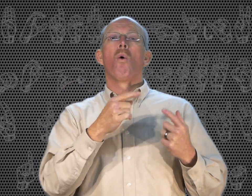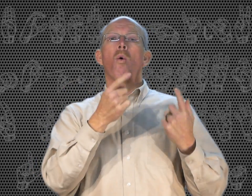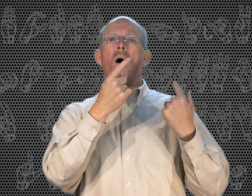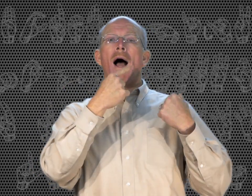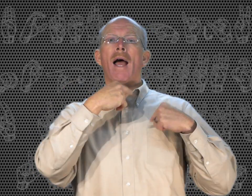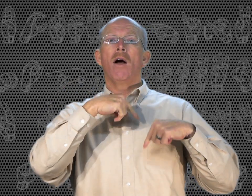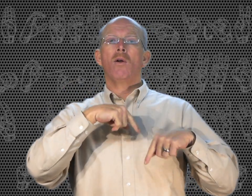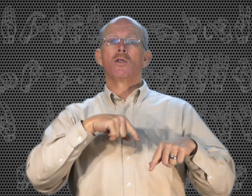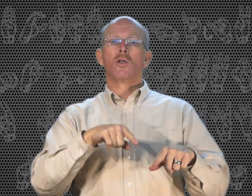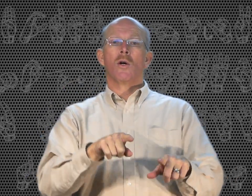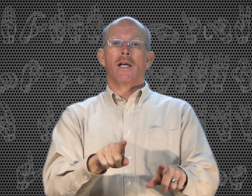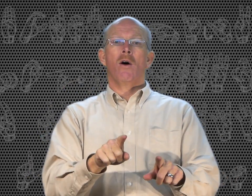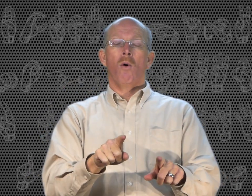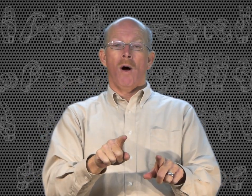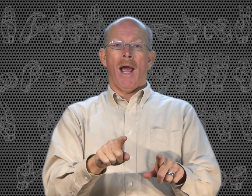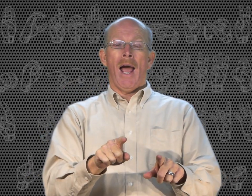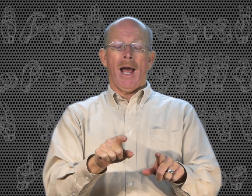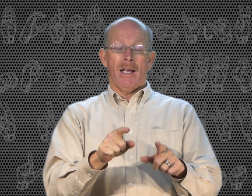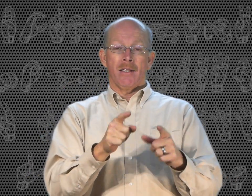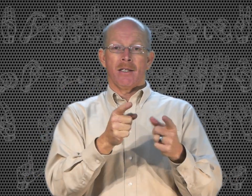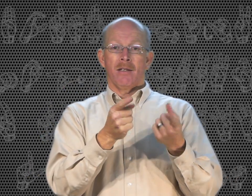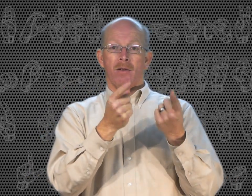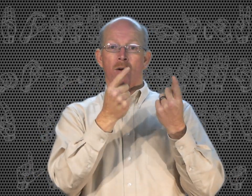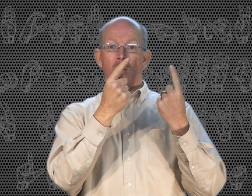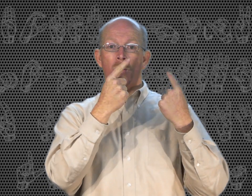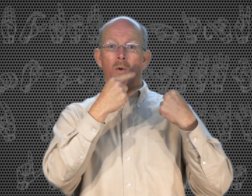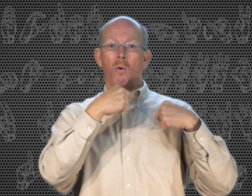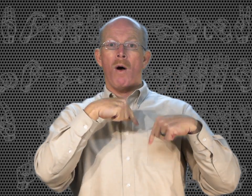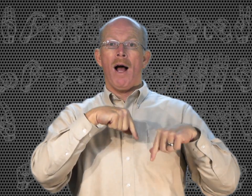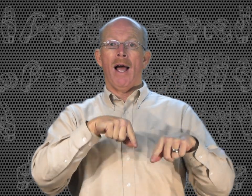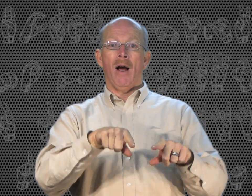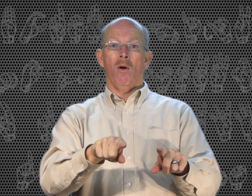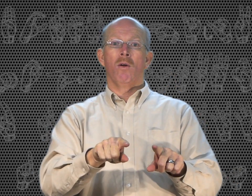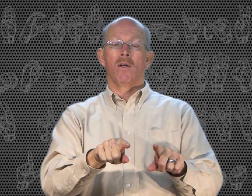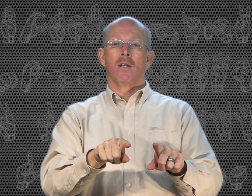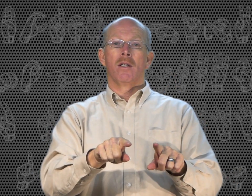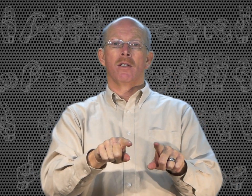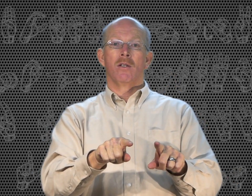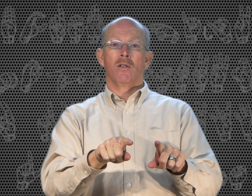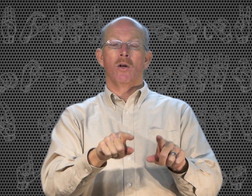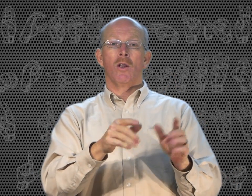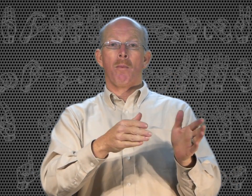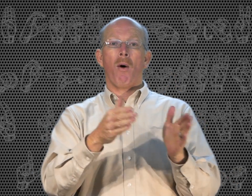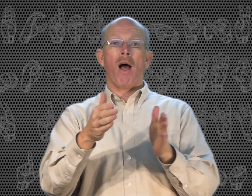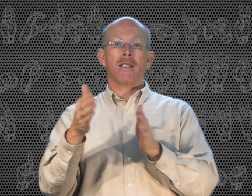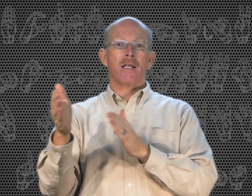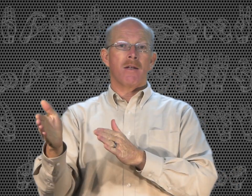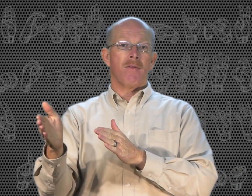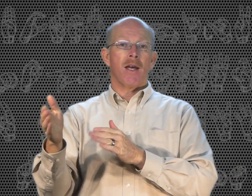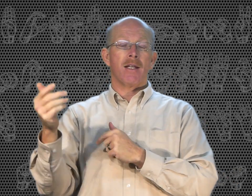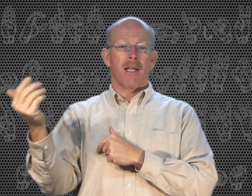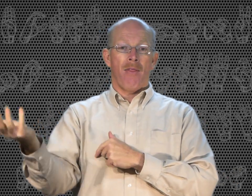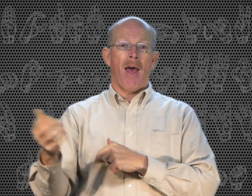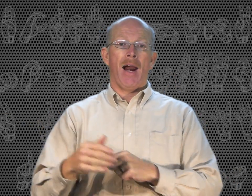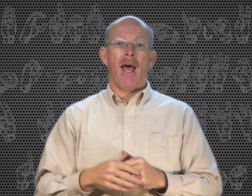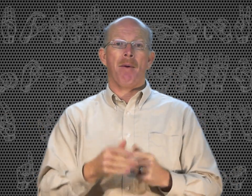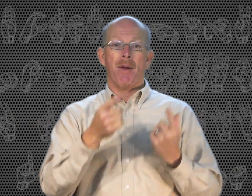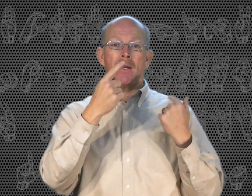Out. While, during, or as. While. During the process of this, that happened.